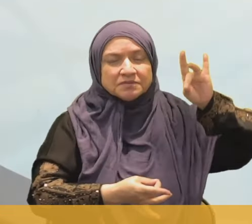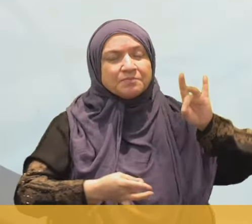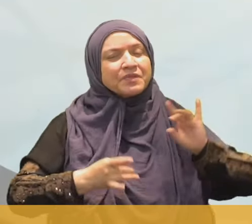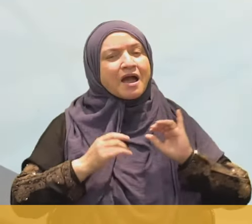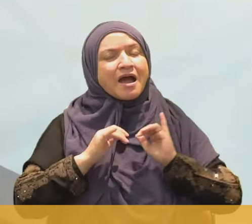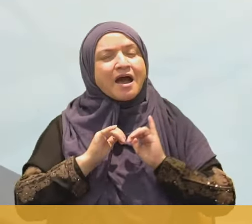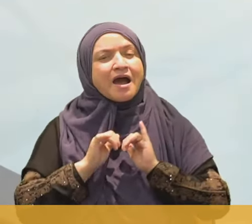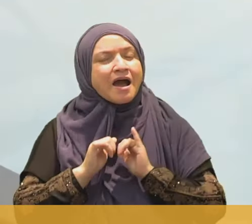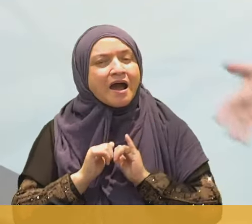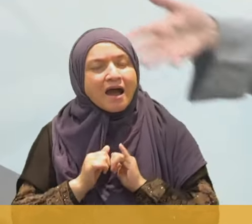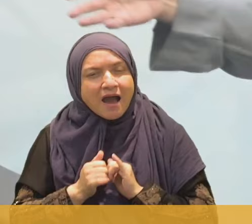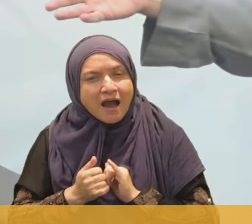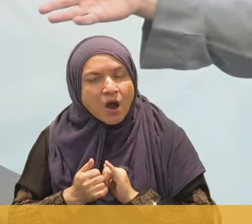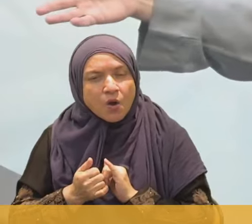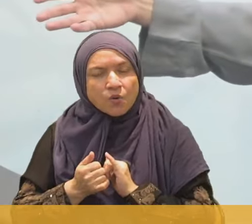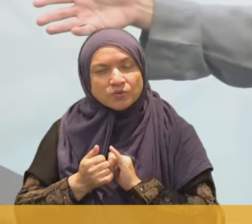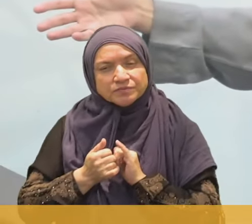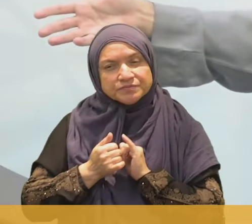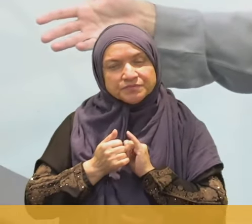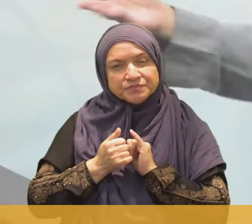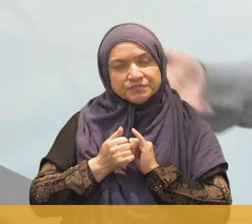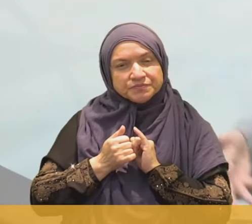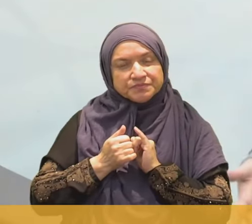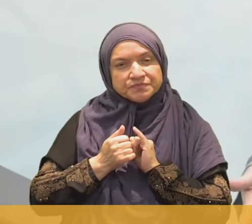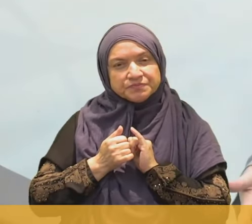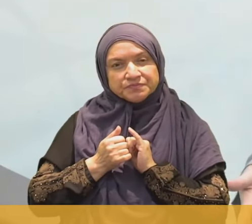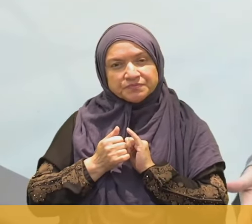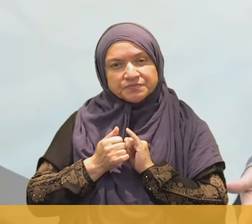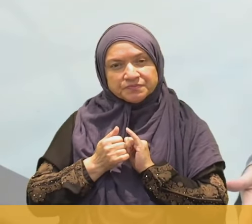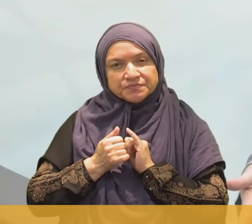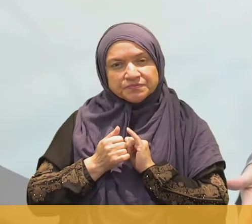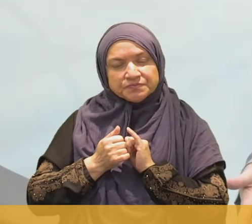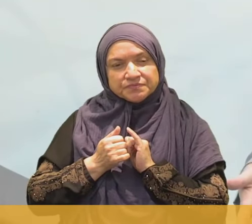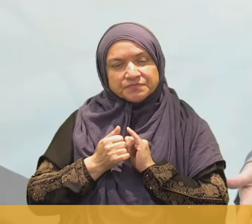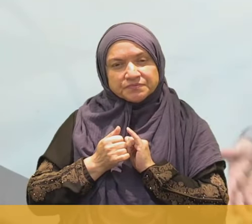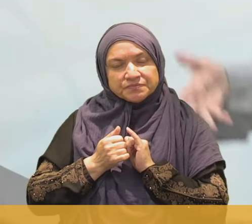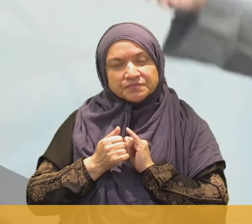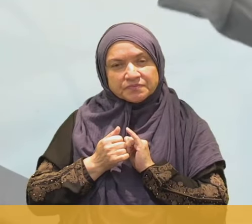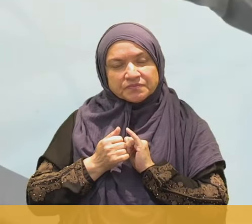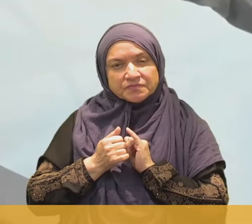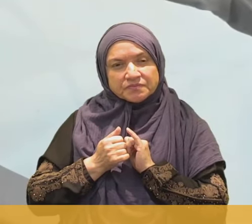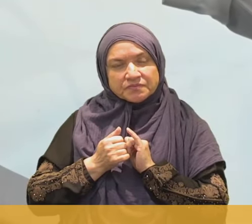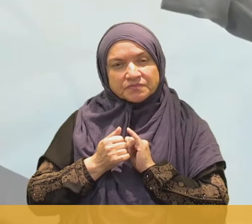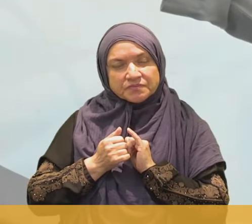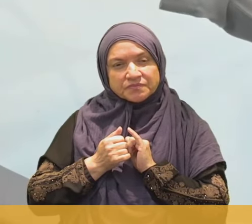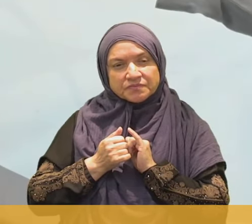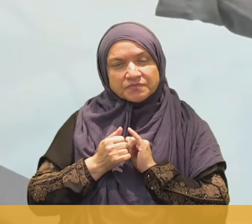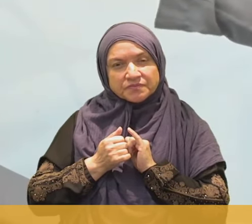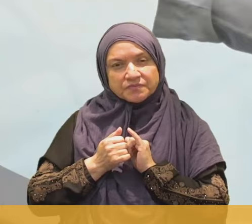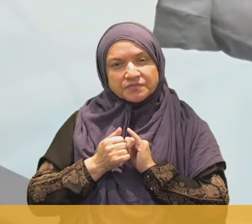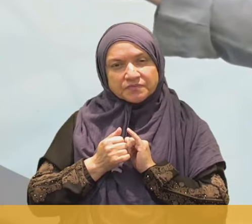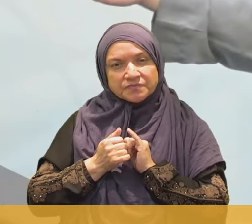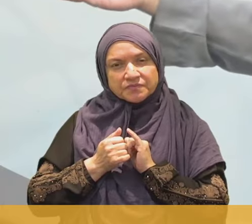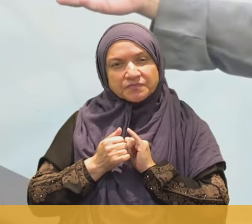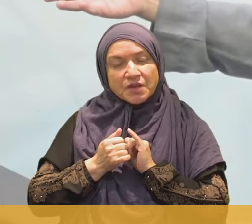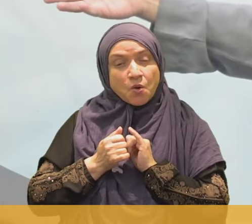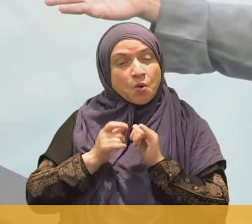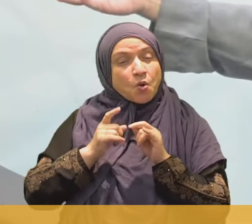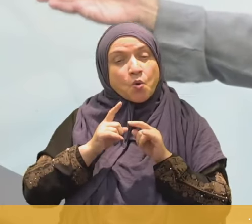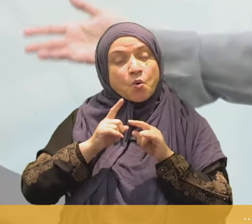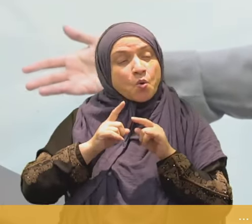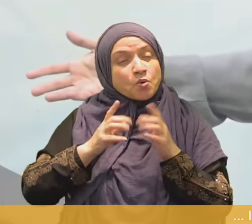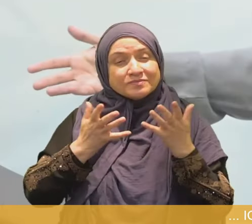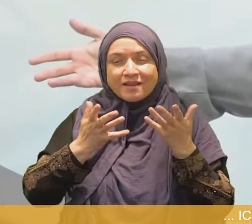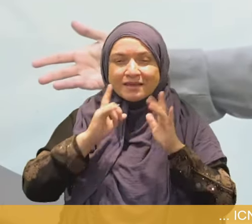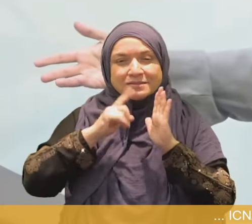rent, right? The car will need a gas, you will fill the gas. The car will need an oil change after